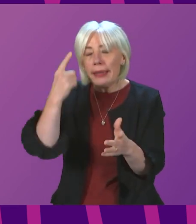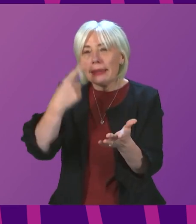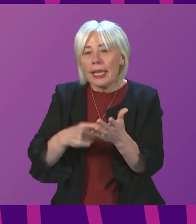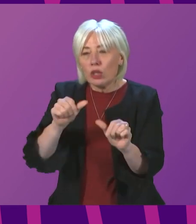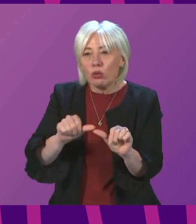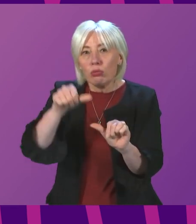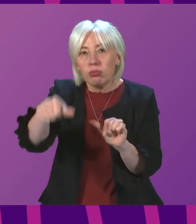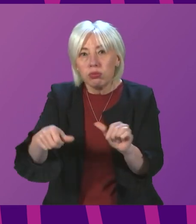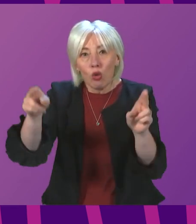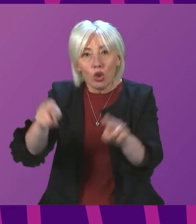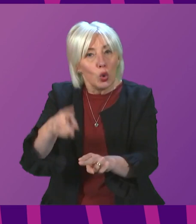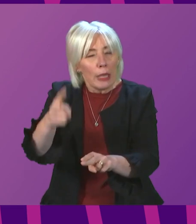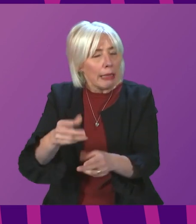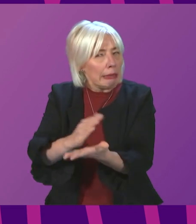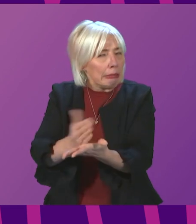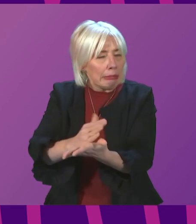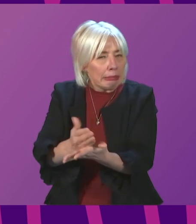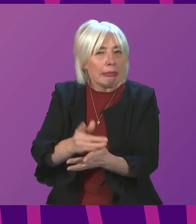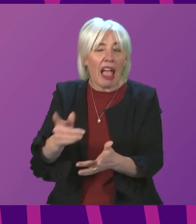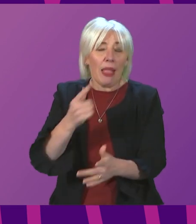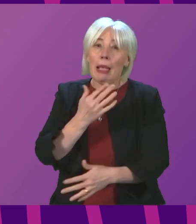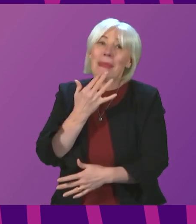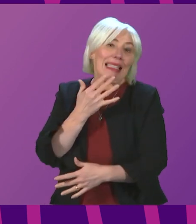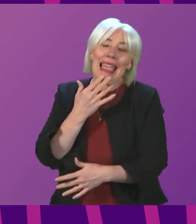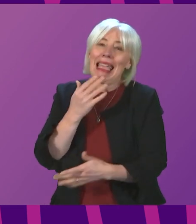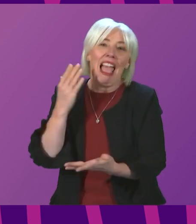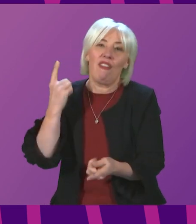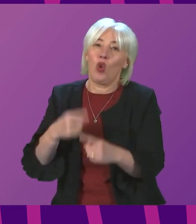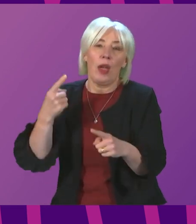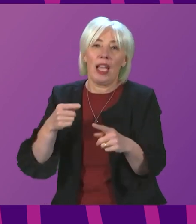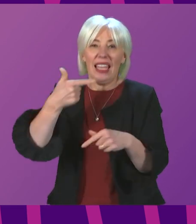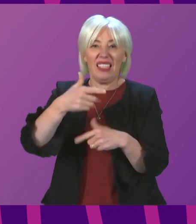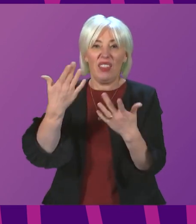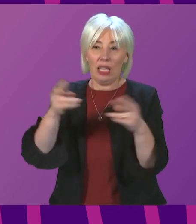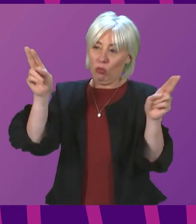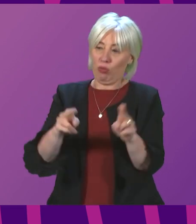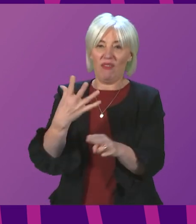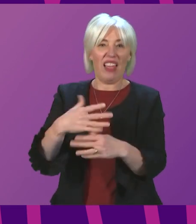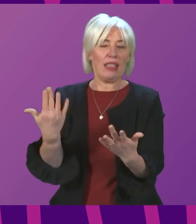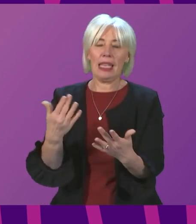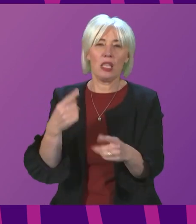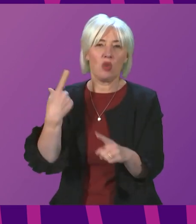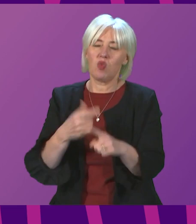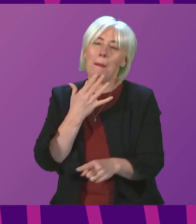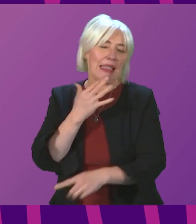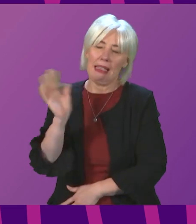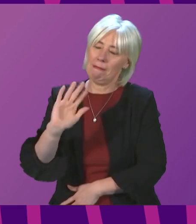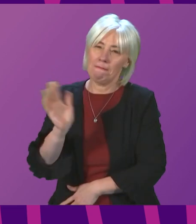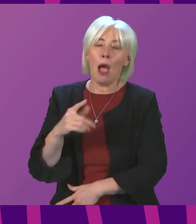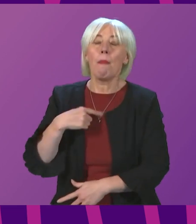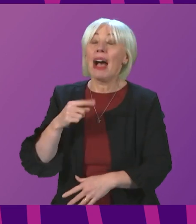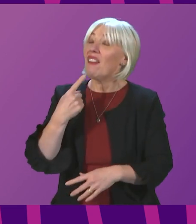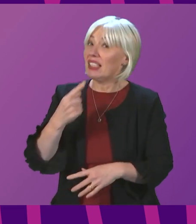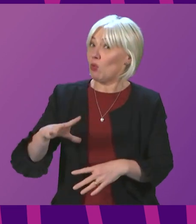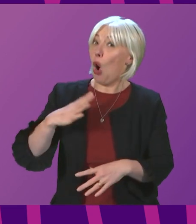And that's what we'll do in the period ahead. I think it would be a mistake to very quickly move from seven days to five days. But as I have already said, we'll